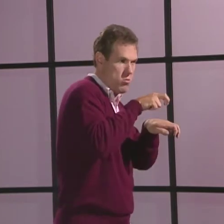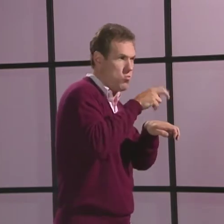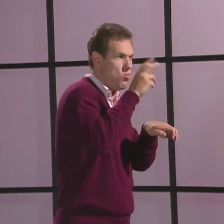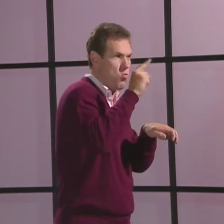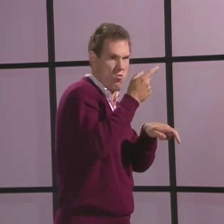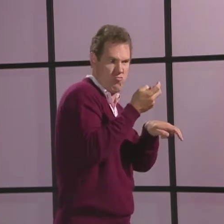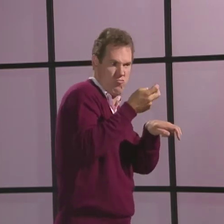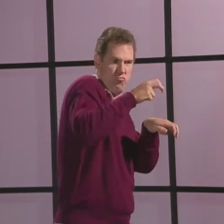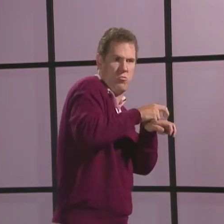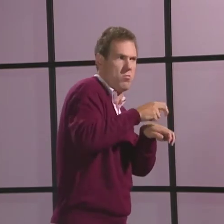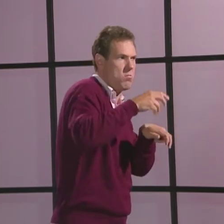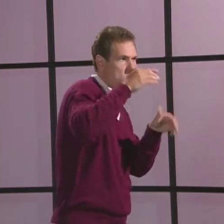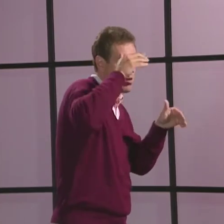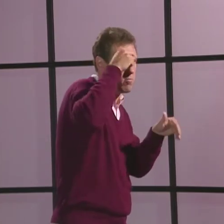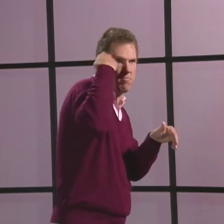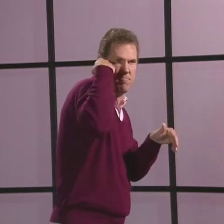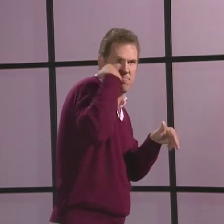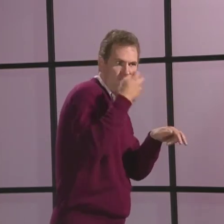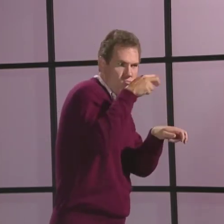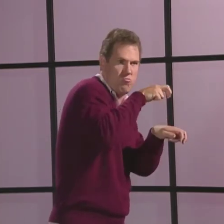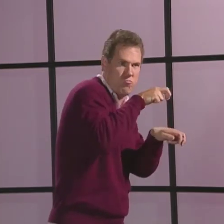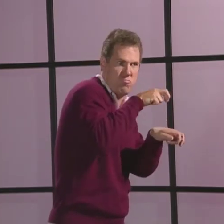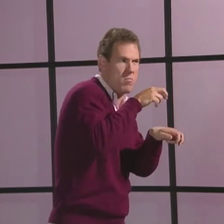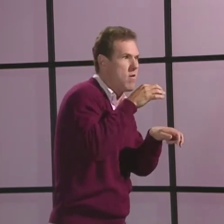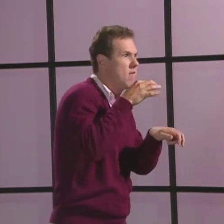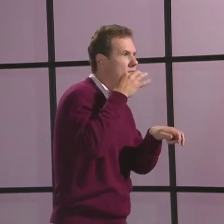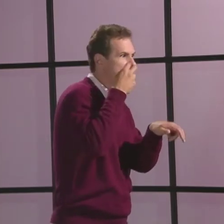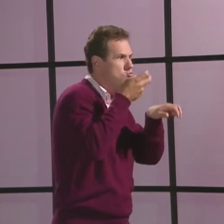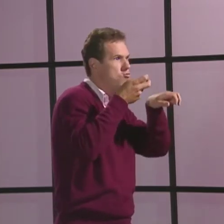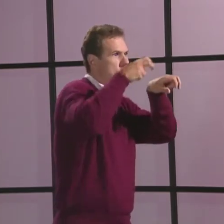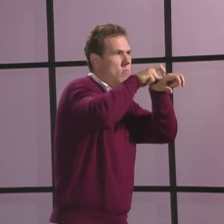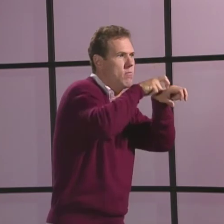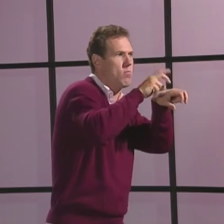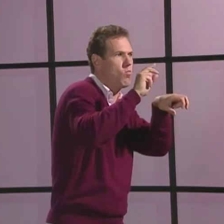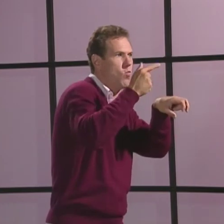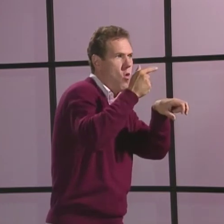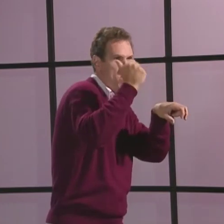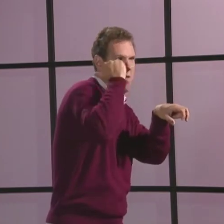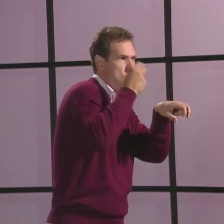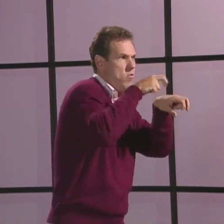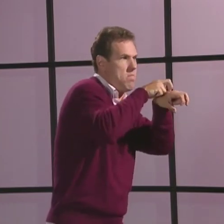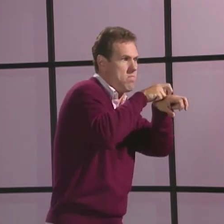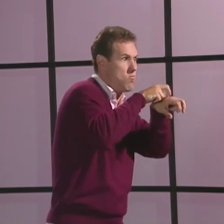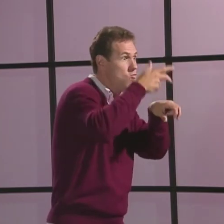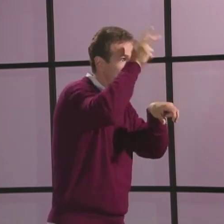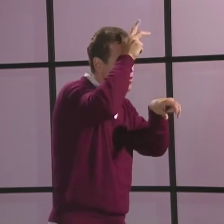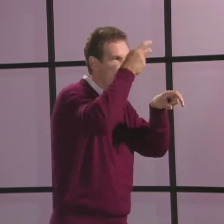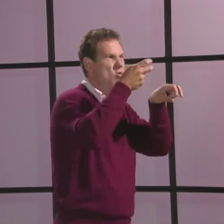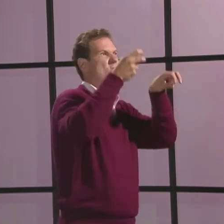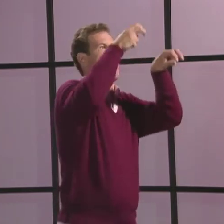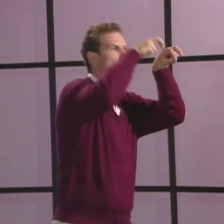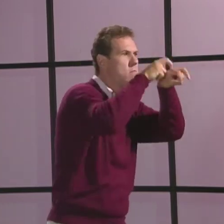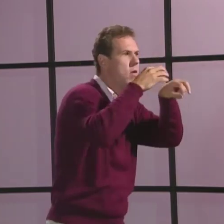would climb on the donkey's back, the dog on the donkey, the cat on the dog, and the rooster all the way on top of the cat.